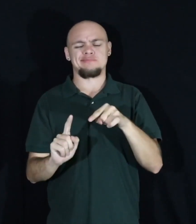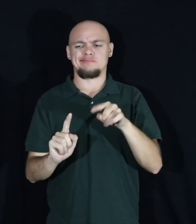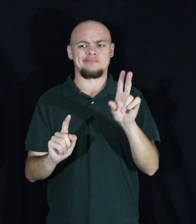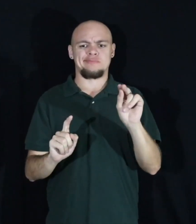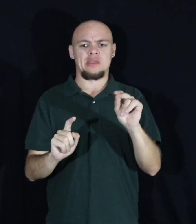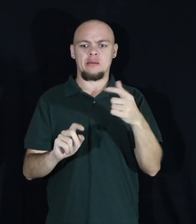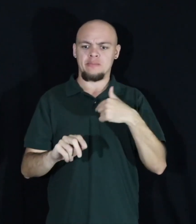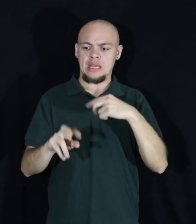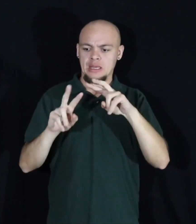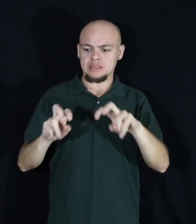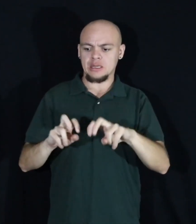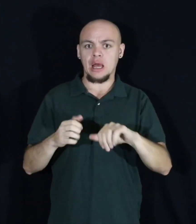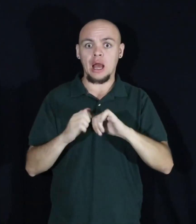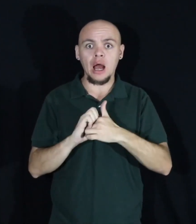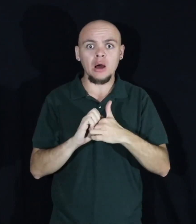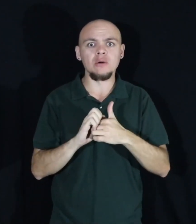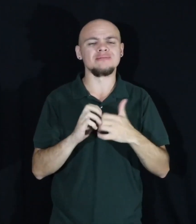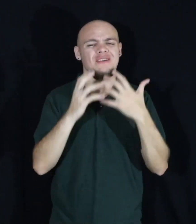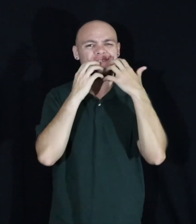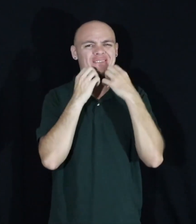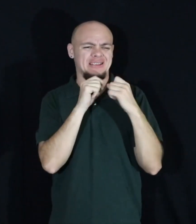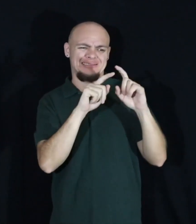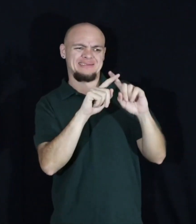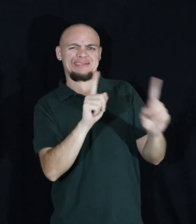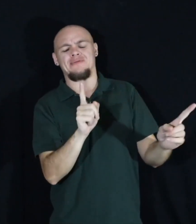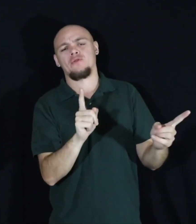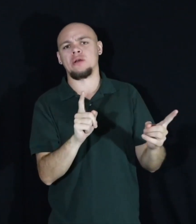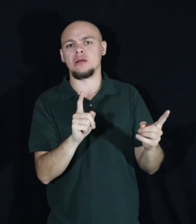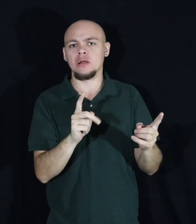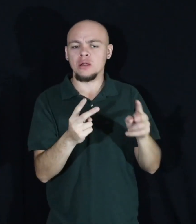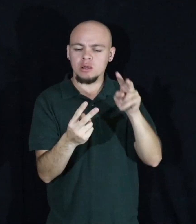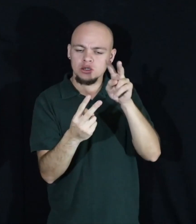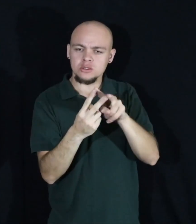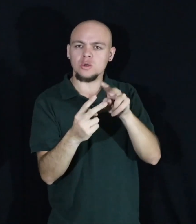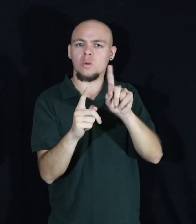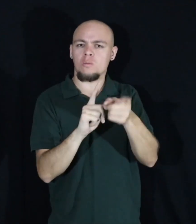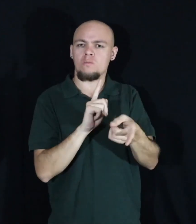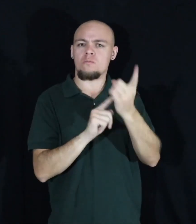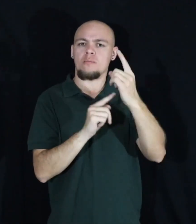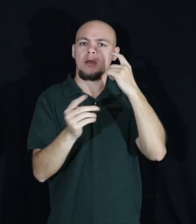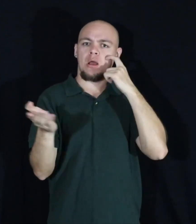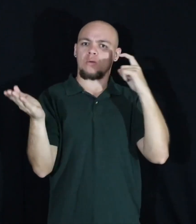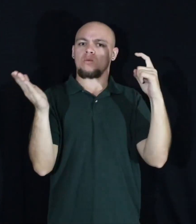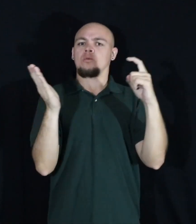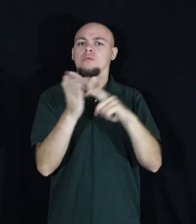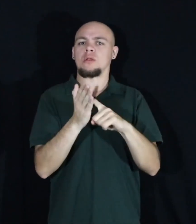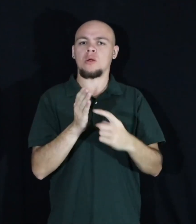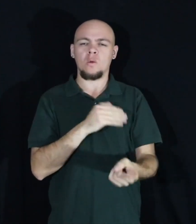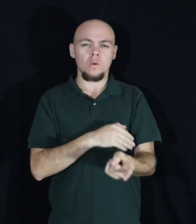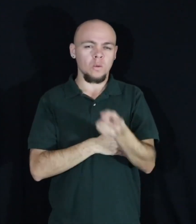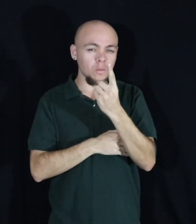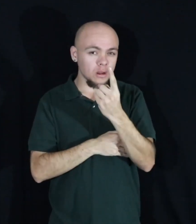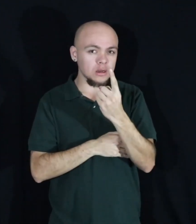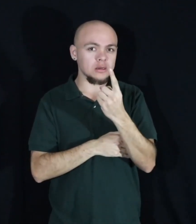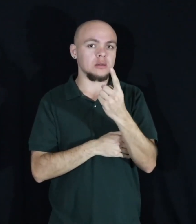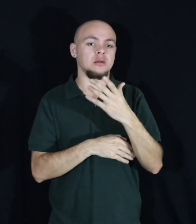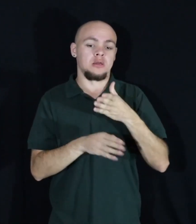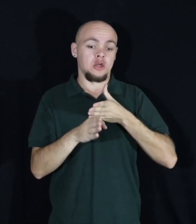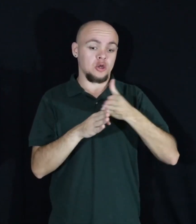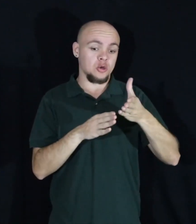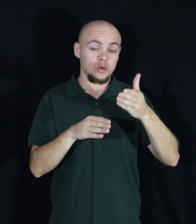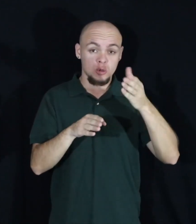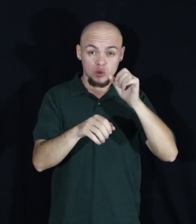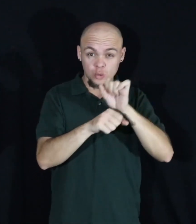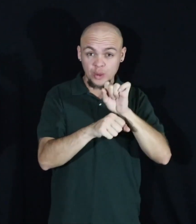absolutely the wrong values. So those are the two moments where I recognised that one, I probably had a career in this,